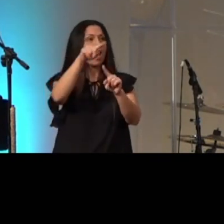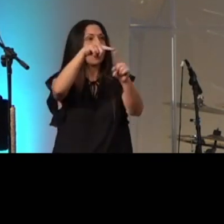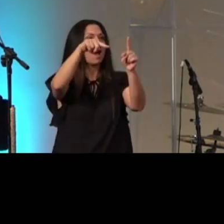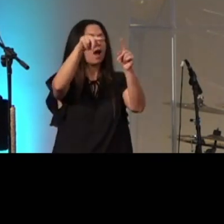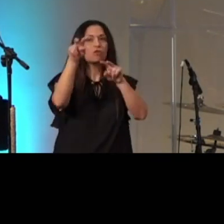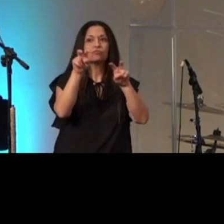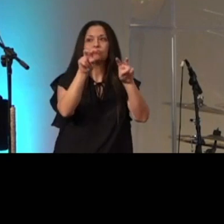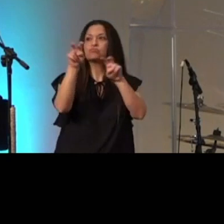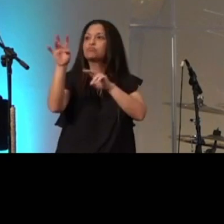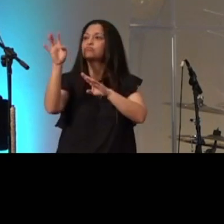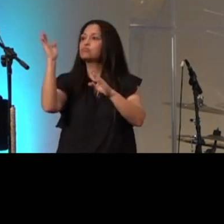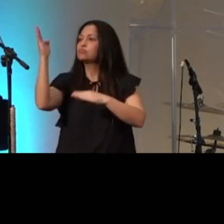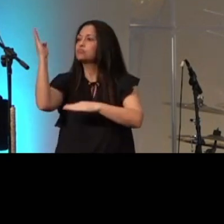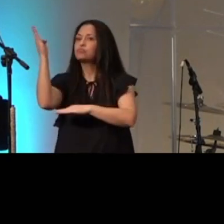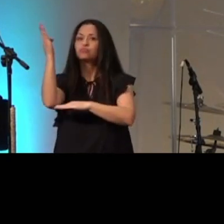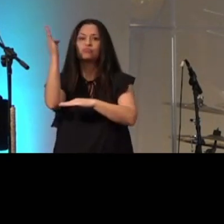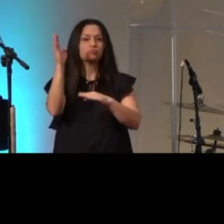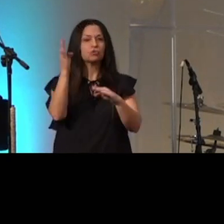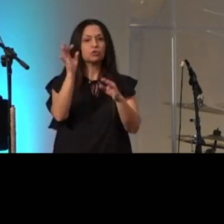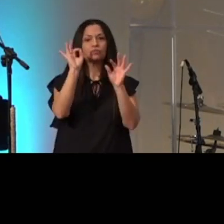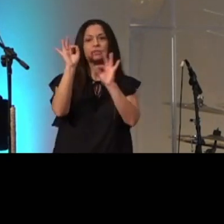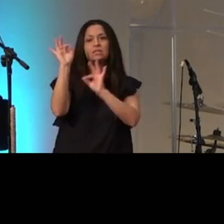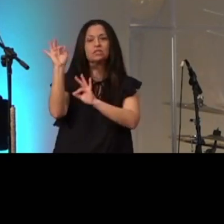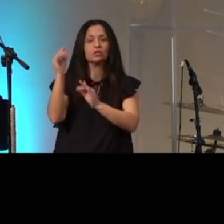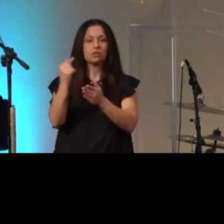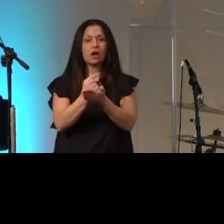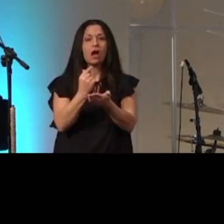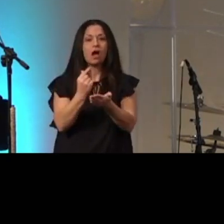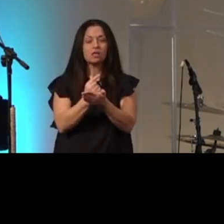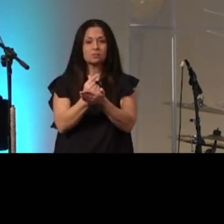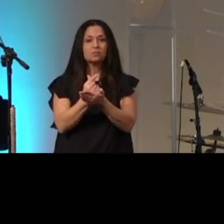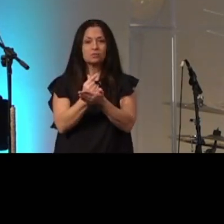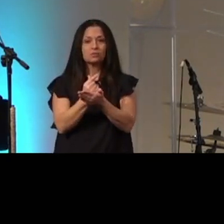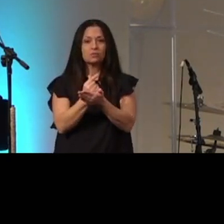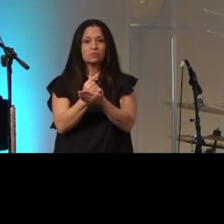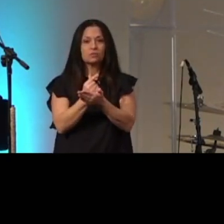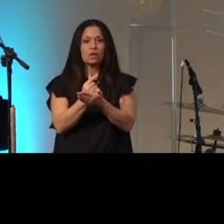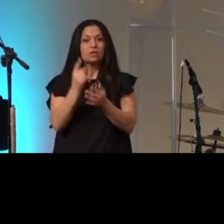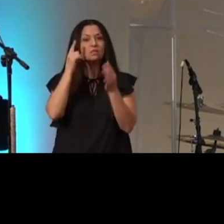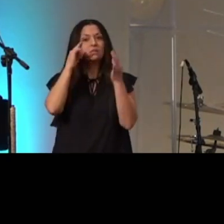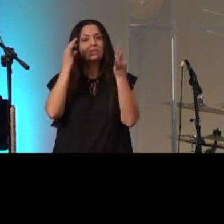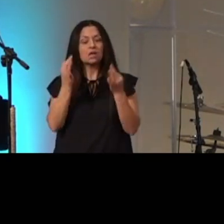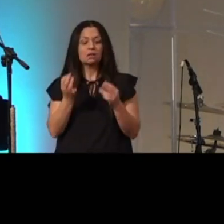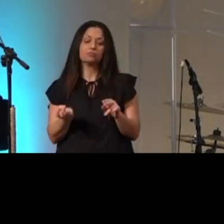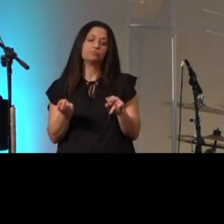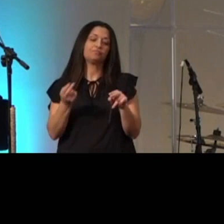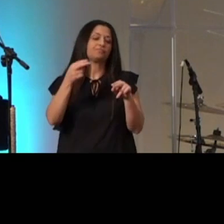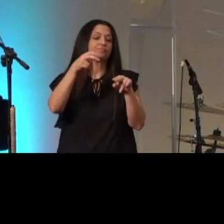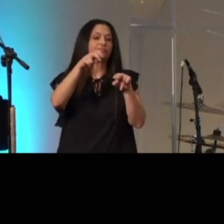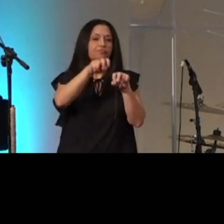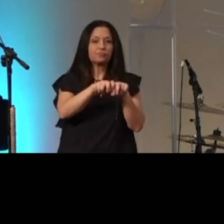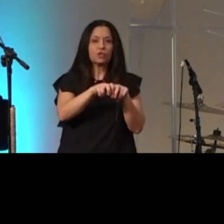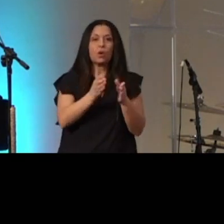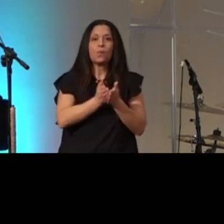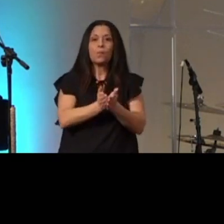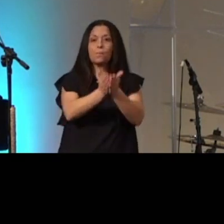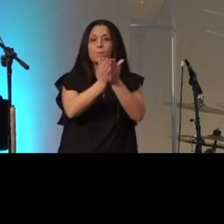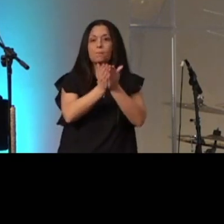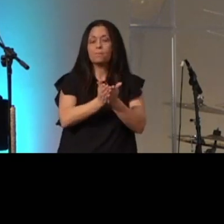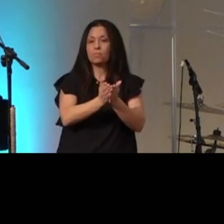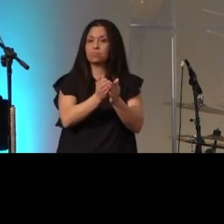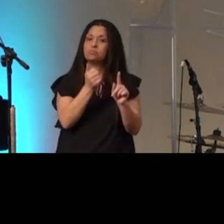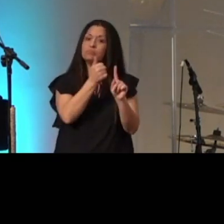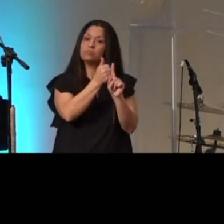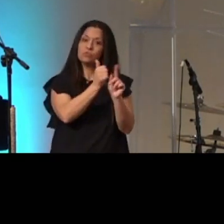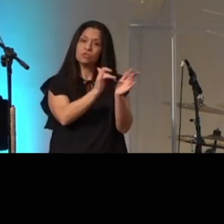preaching the gospel and they decide to get into a boat and jesus is tired this is a couple